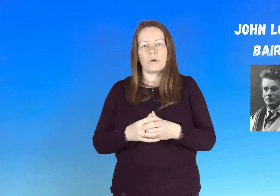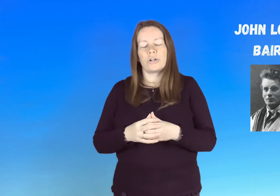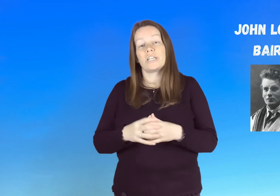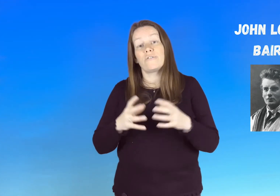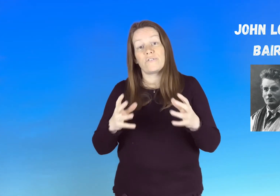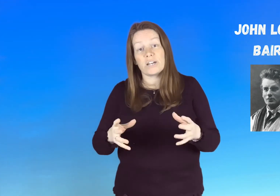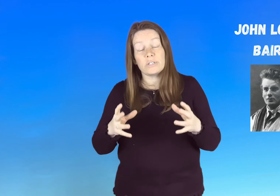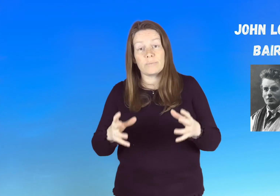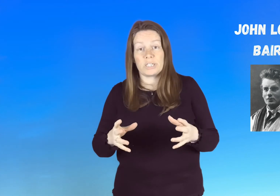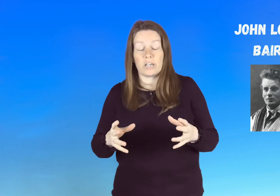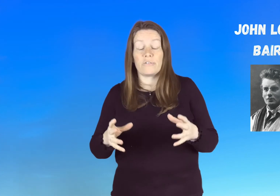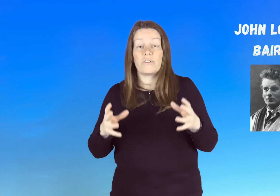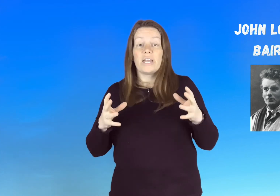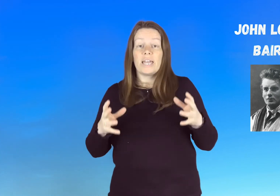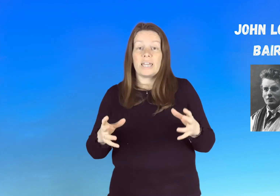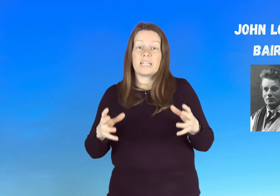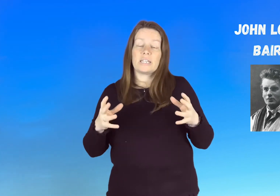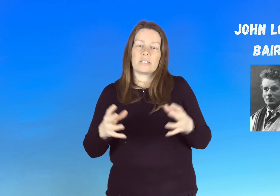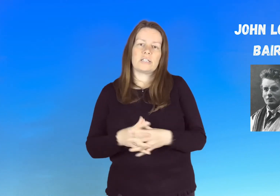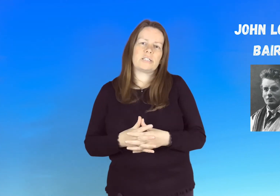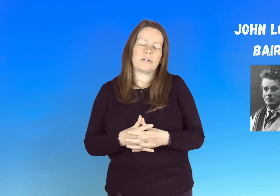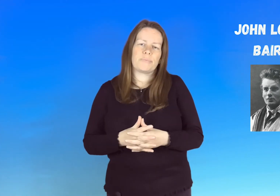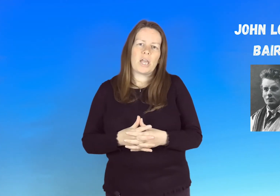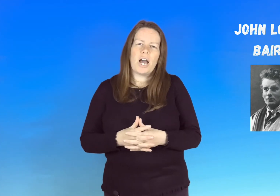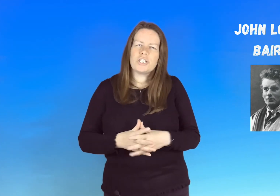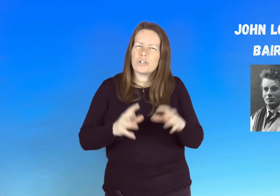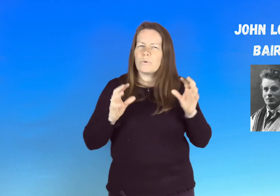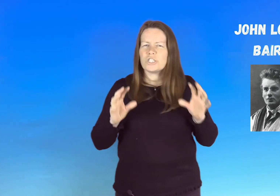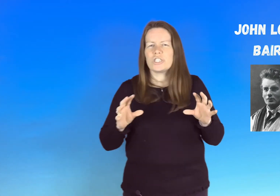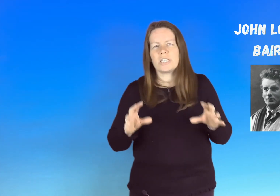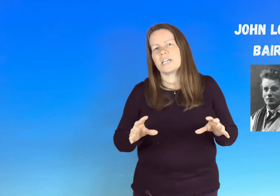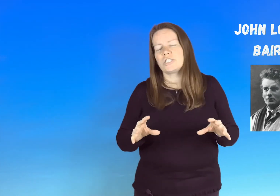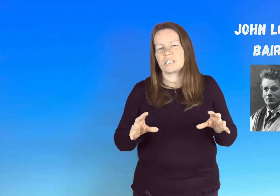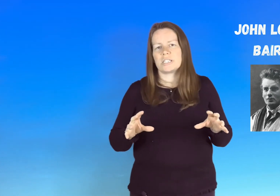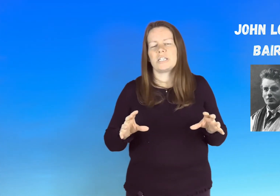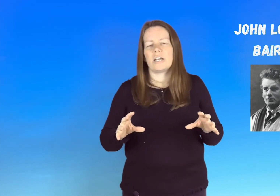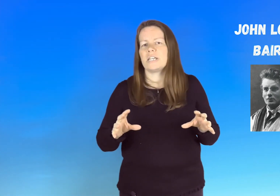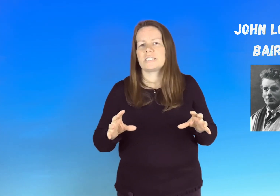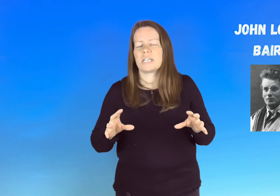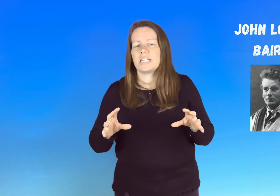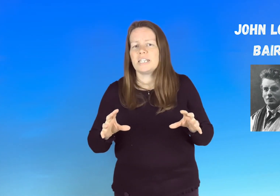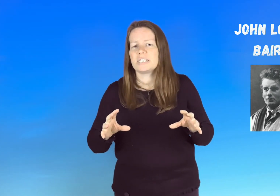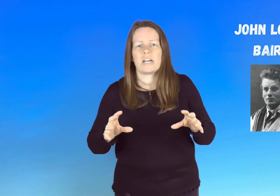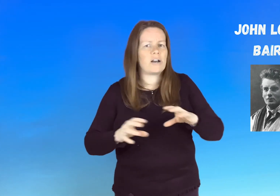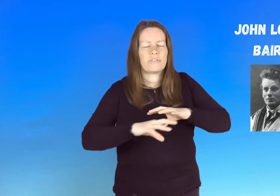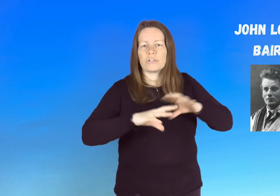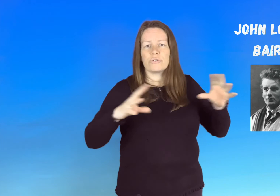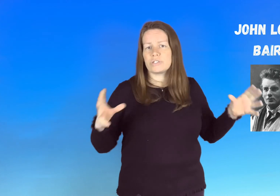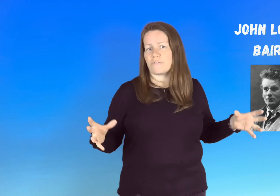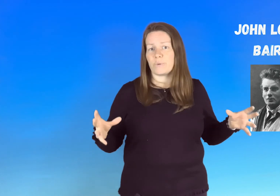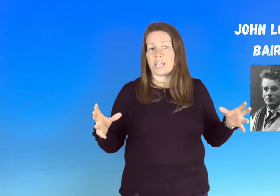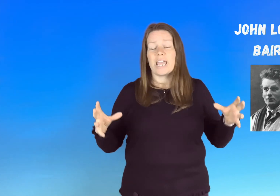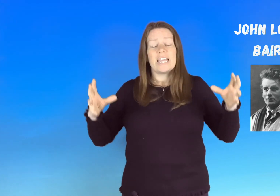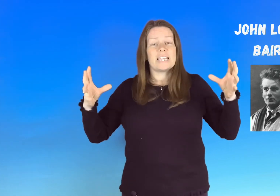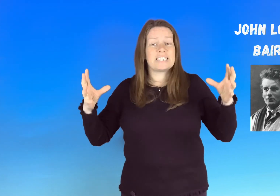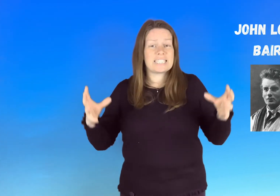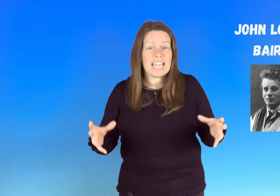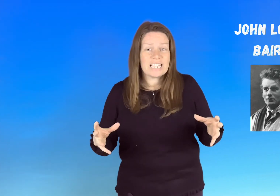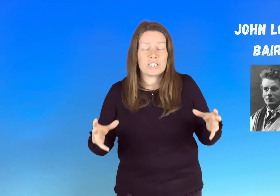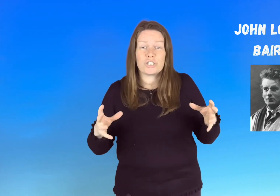on he found himself in london and you know what's really interesting here is that he didn't have loads of money it says that